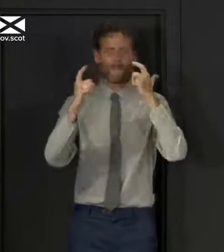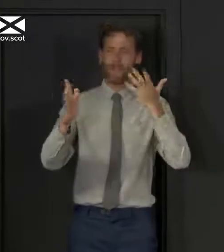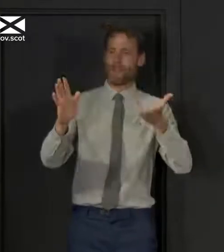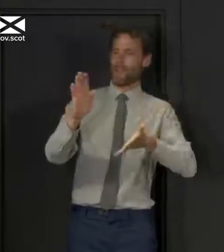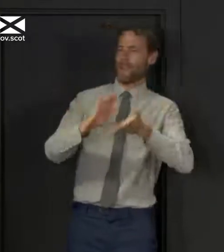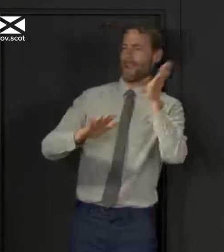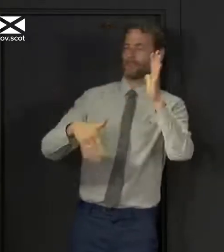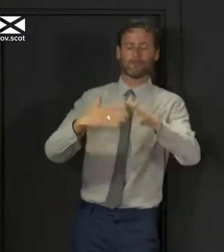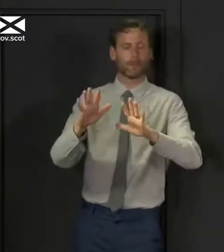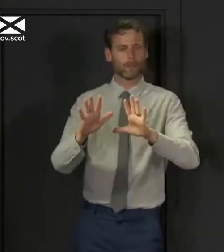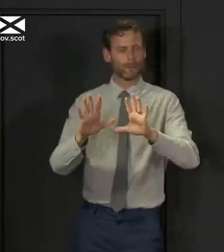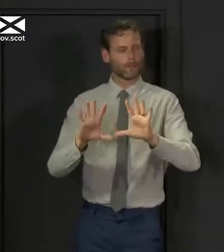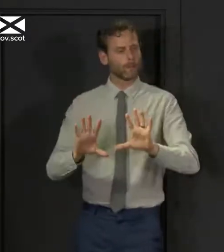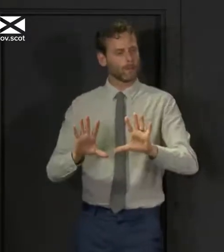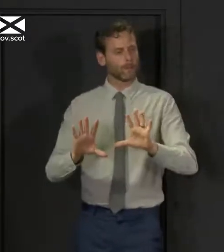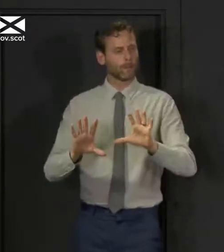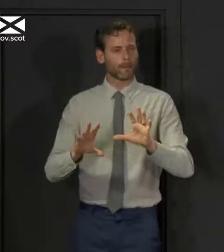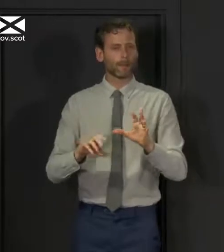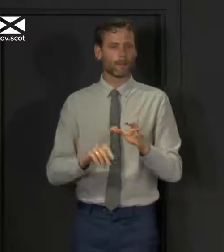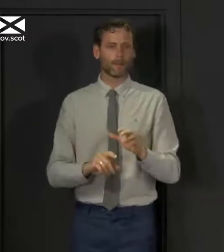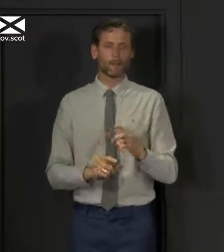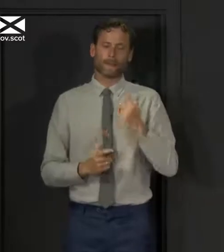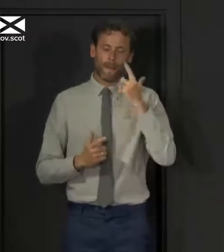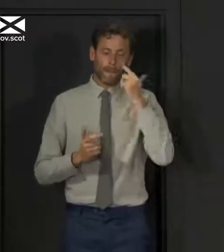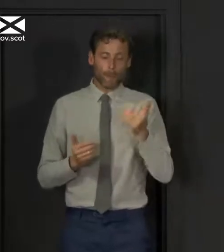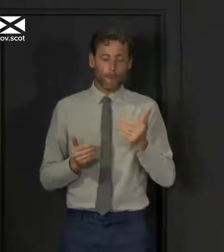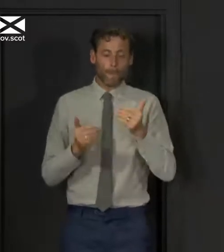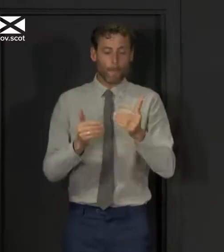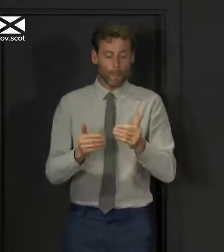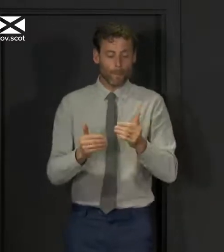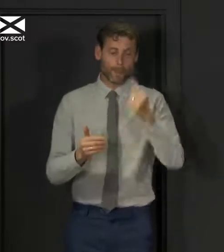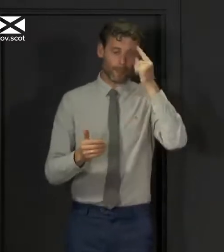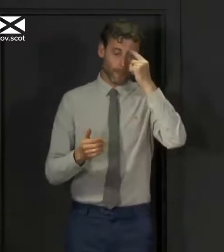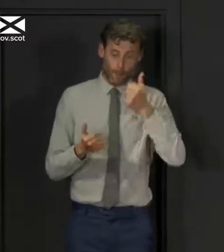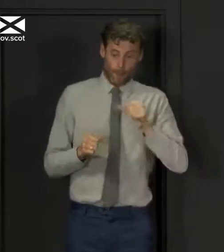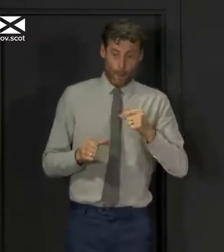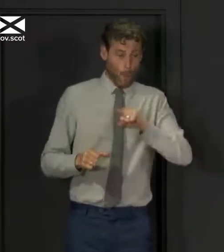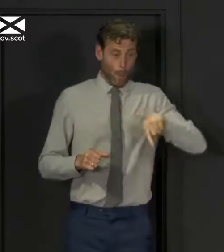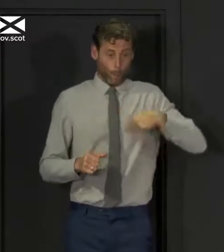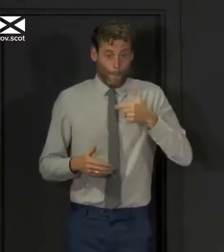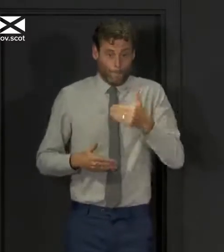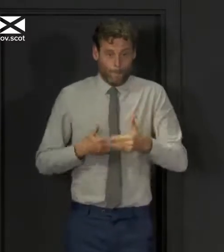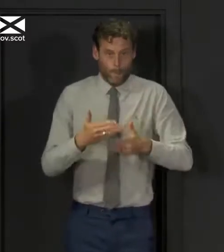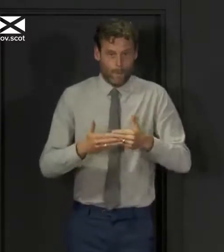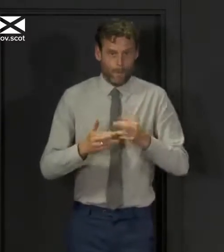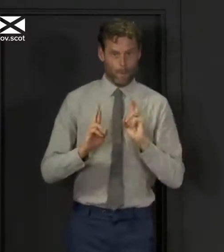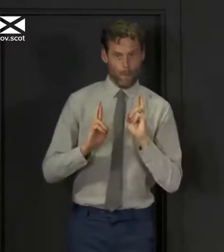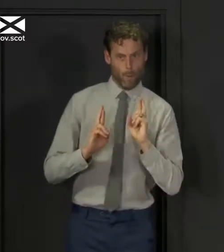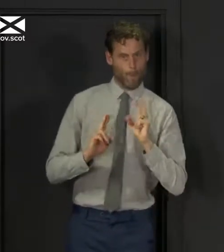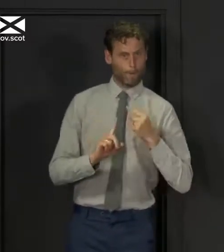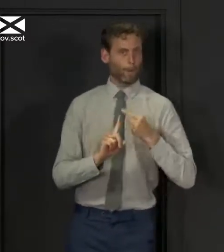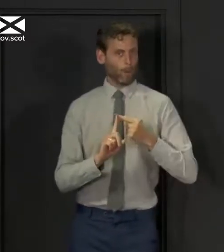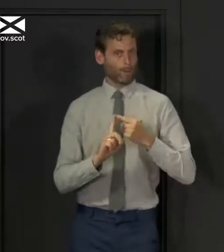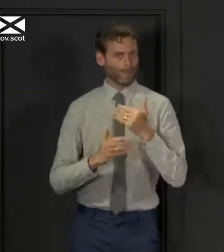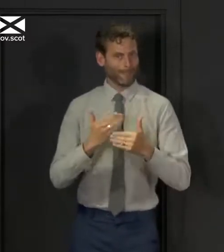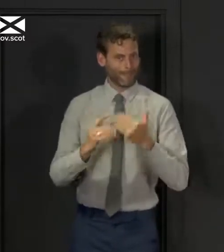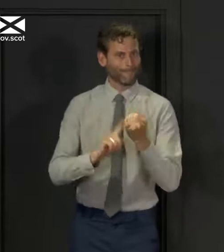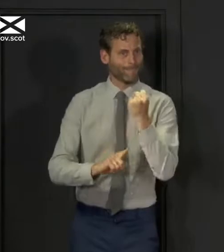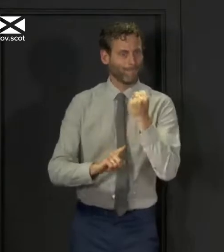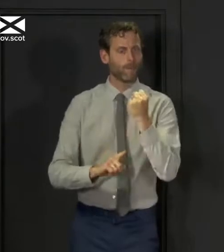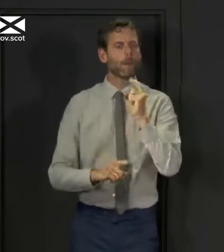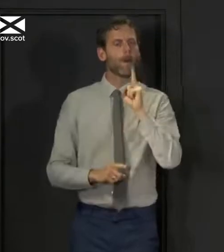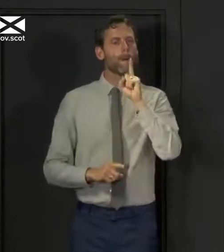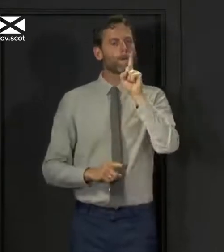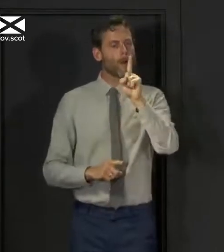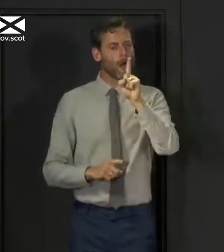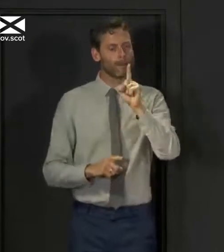And we take these steps, hopefully with a sense, as I said, of optimism and hope and positivity. But we don't forget to take them carefully